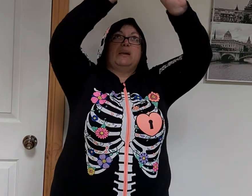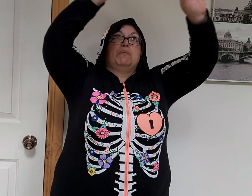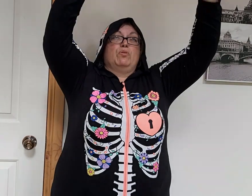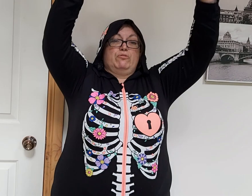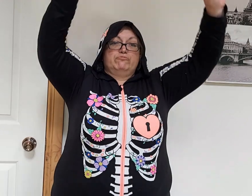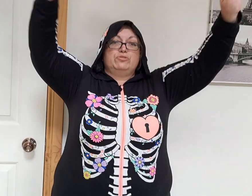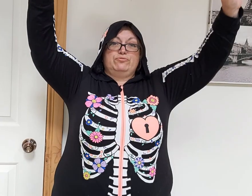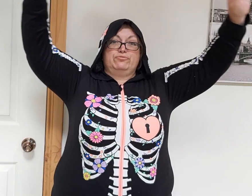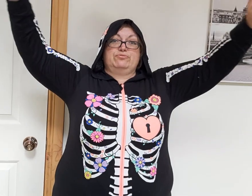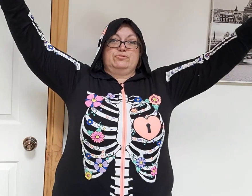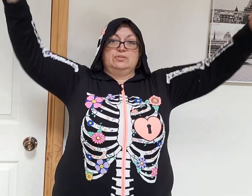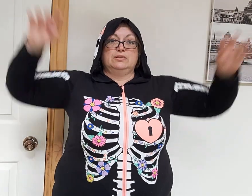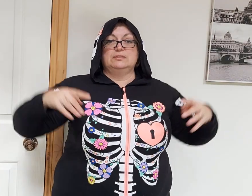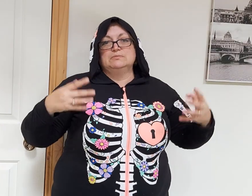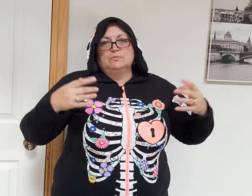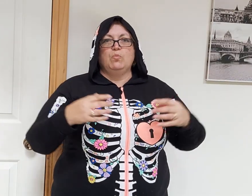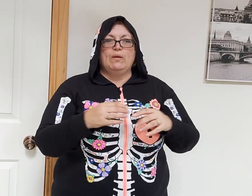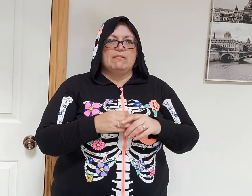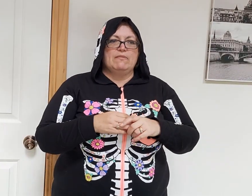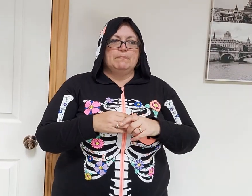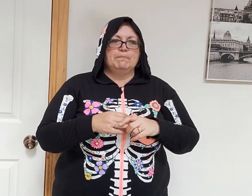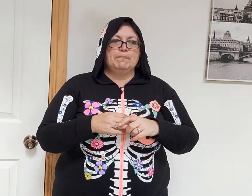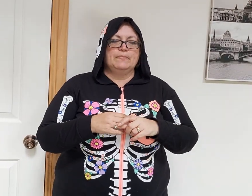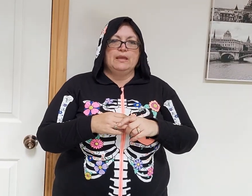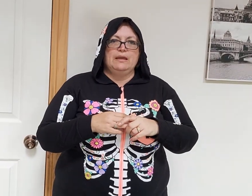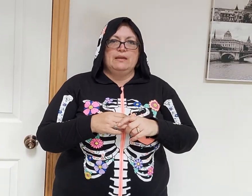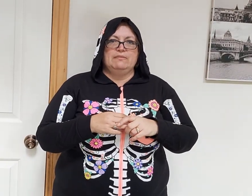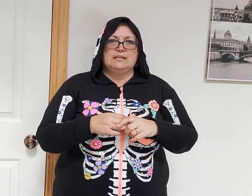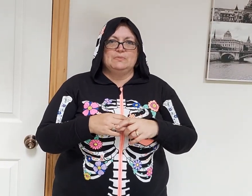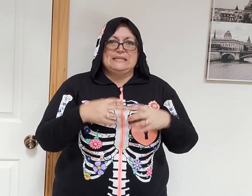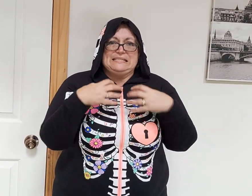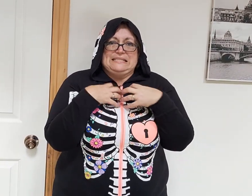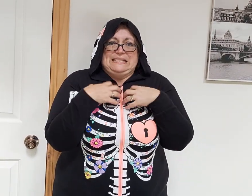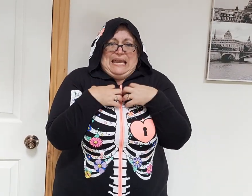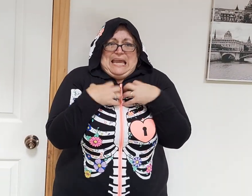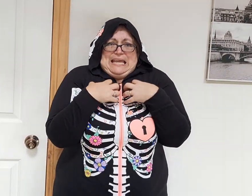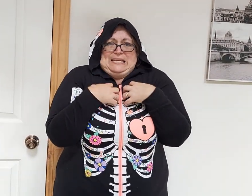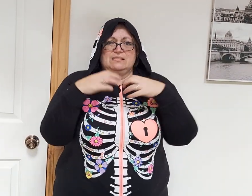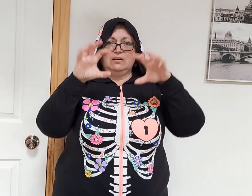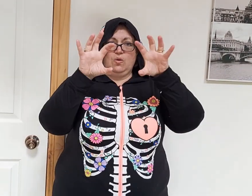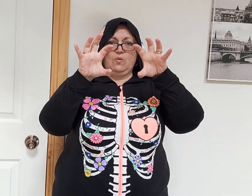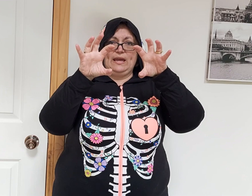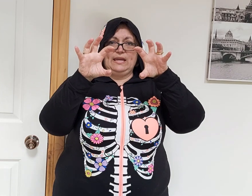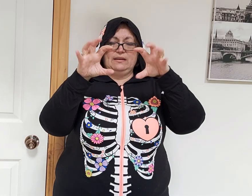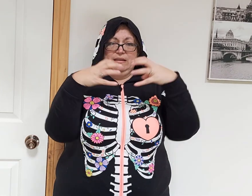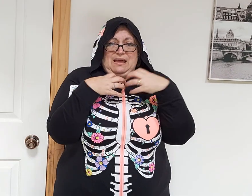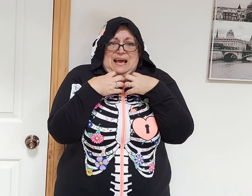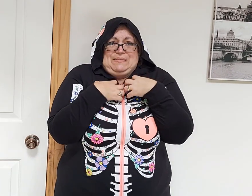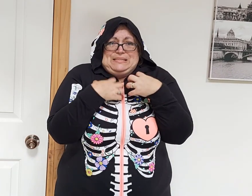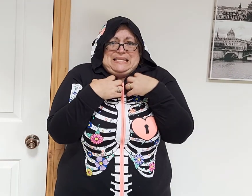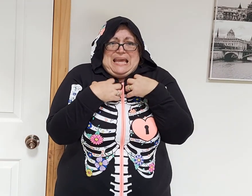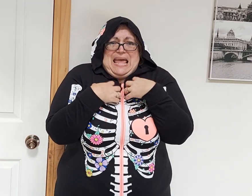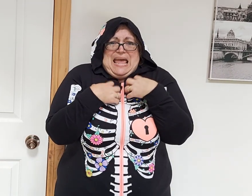be up on the roof. Wherever. Next one is Scared. Forehand. I'm scared.